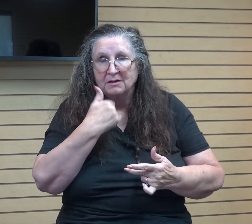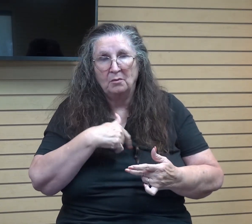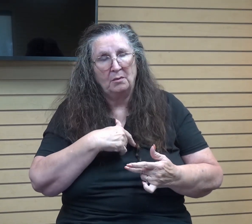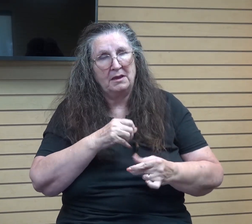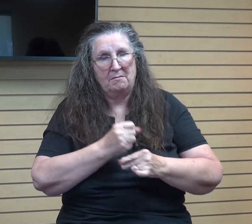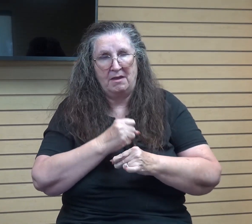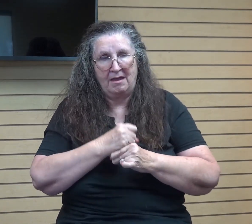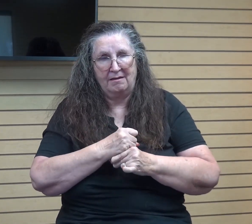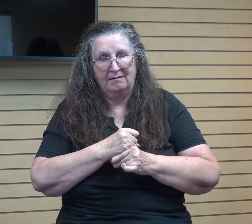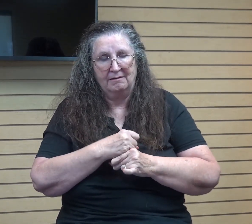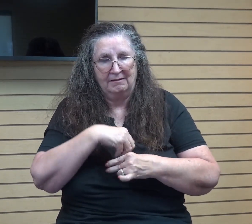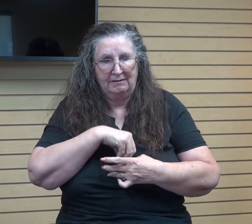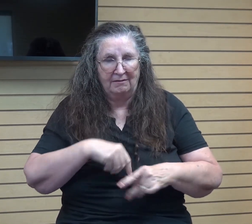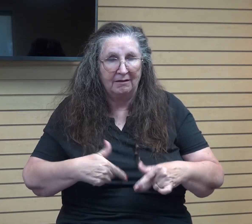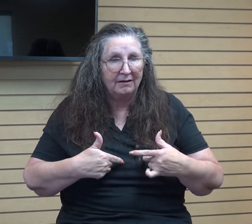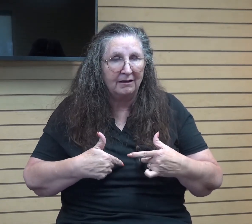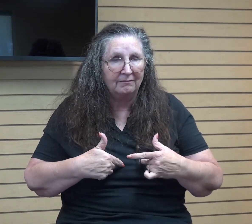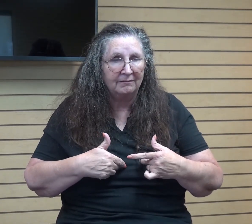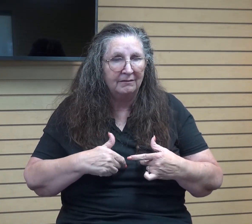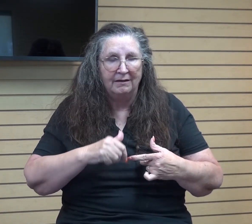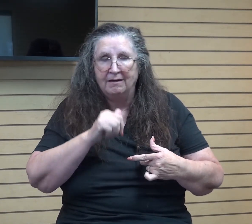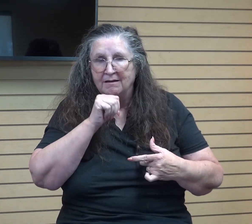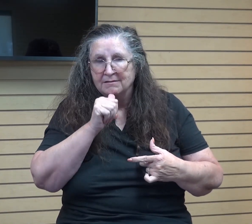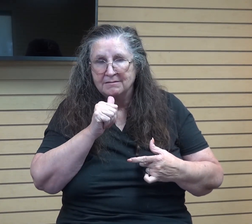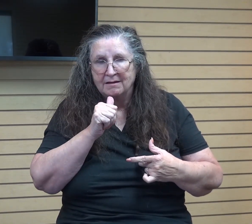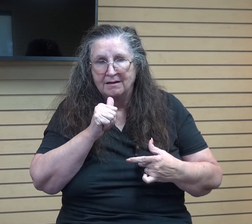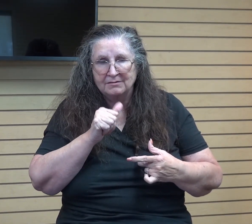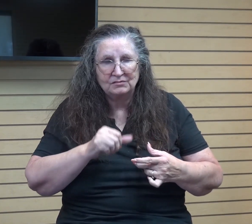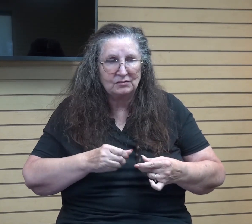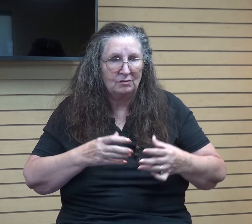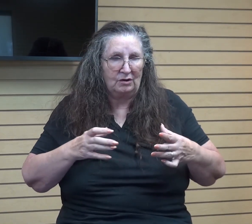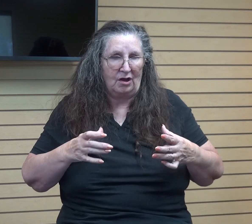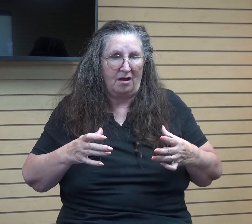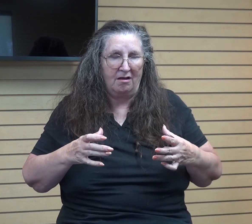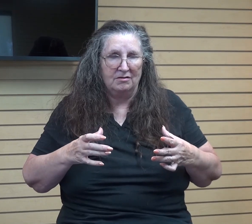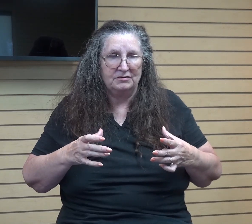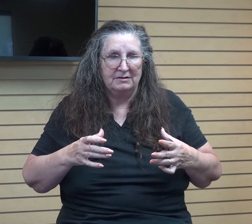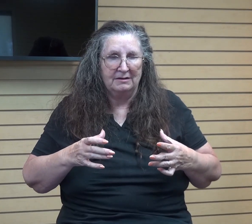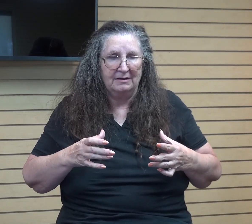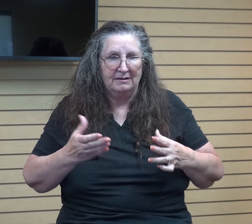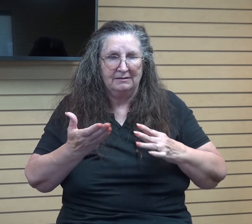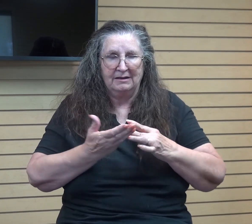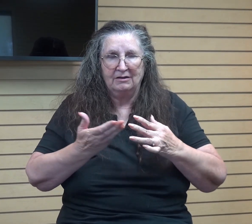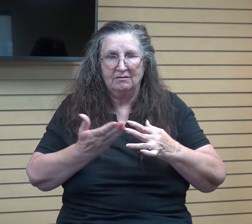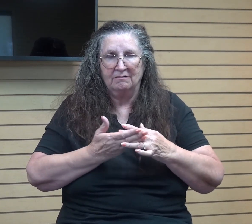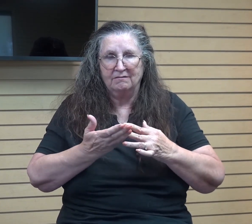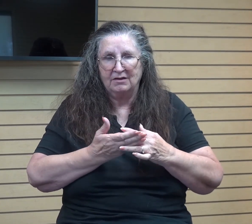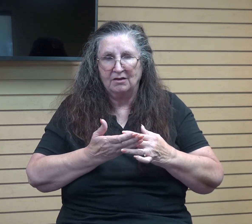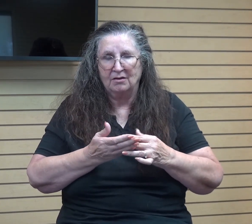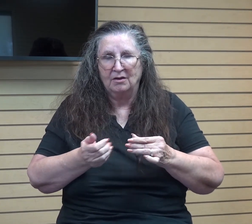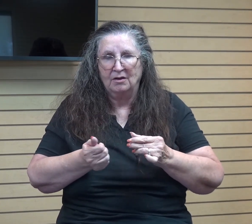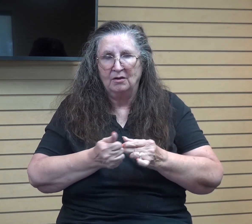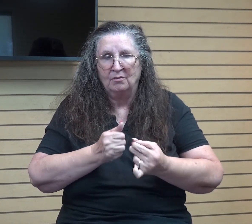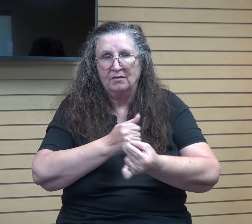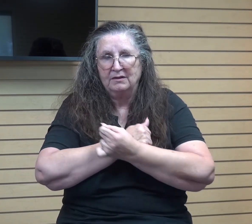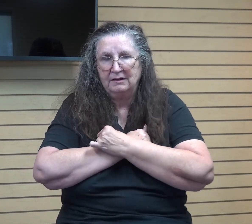have in our life should not be too large or too big to get in the way that the love the Lord has for us.